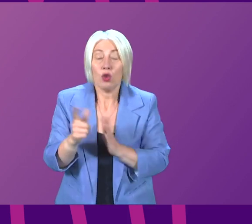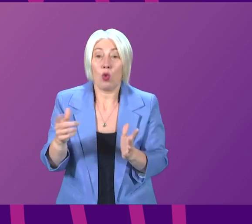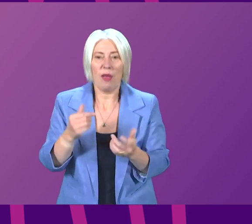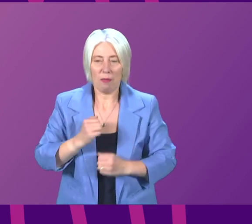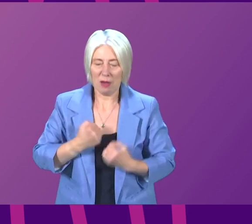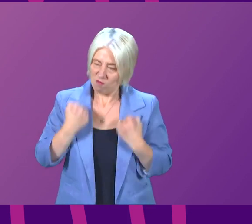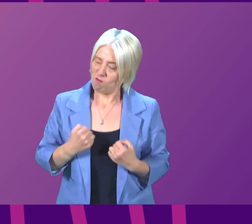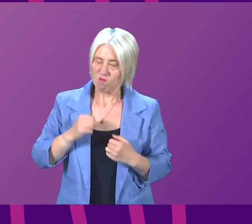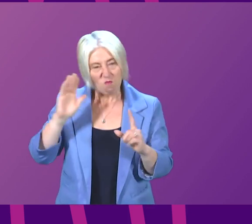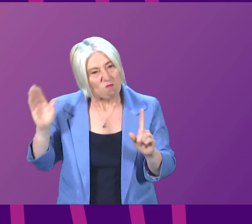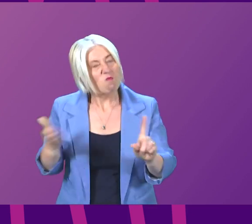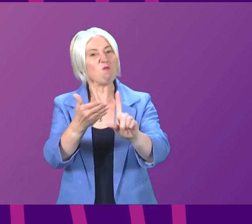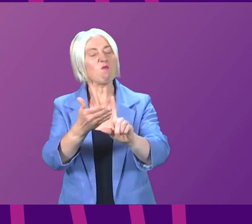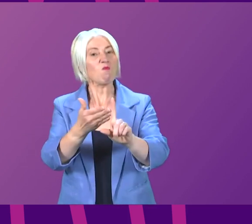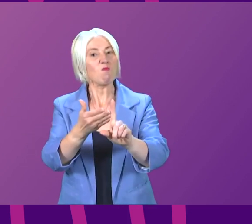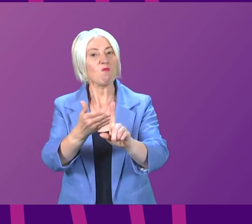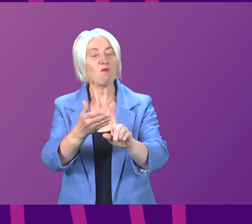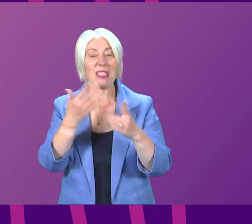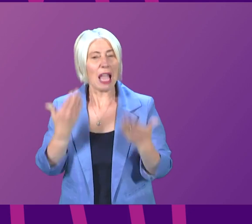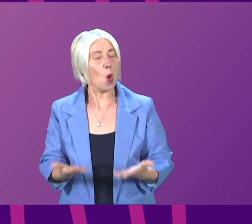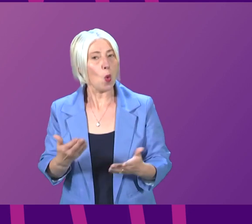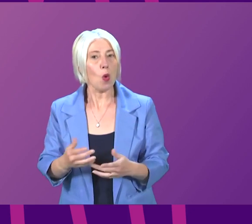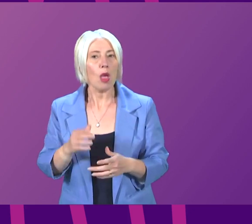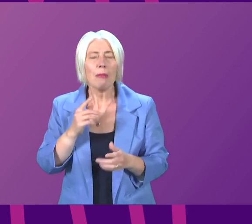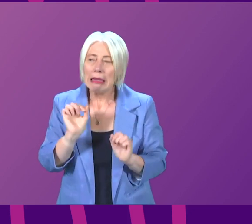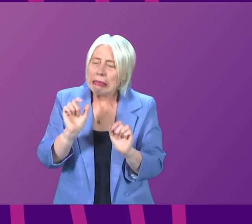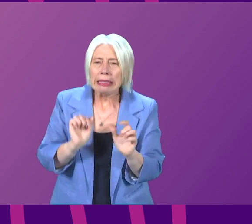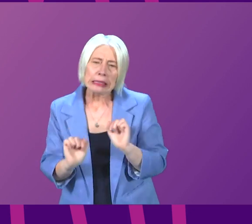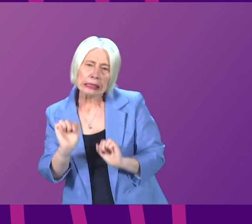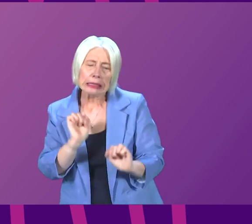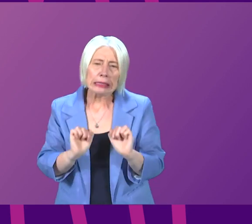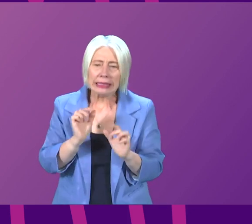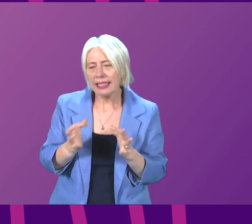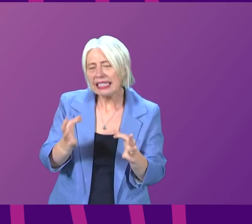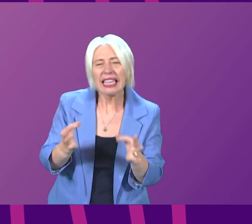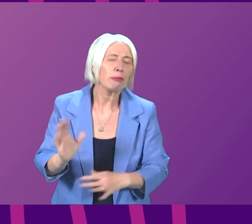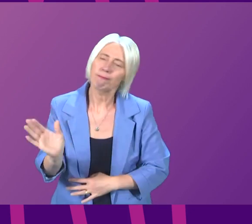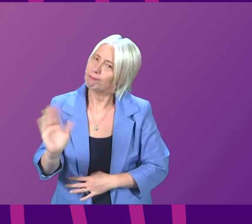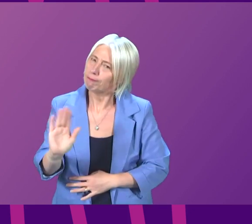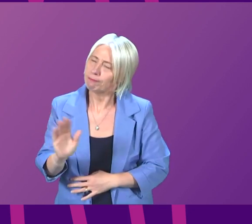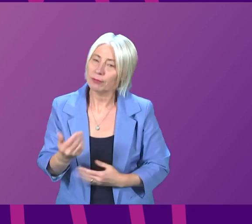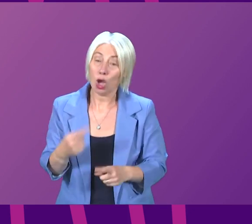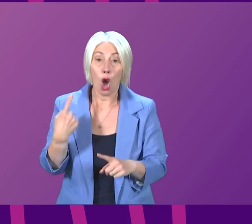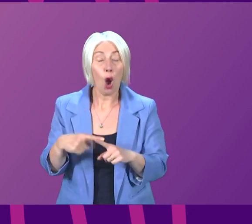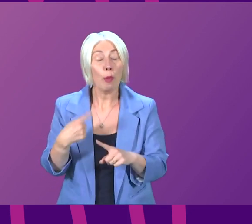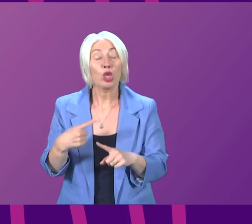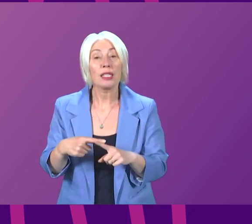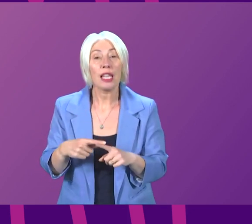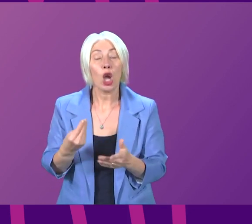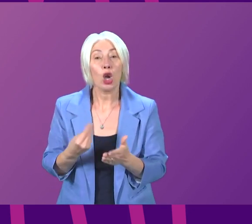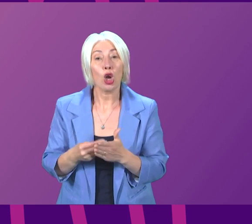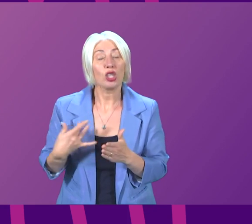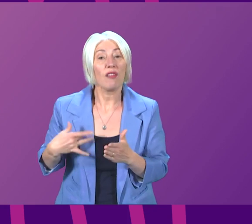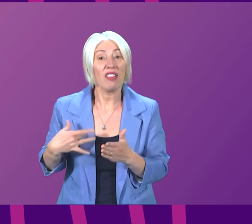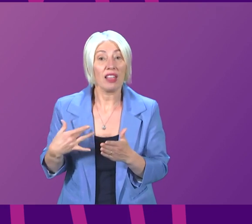bolder and more ambitious, because this is not a time for timidity or for delay. Our Emergency Cost-of-Living Act included